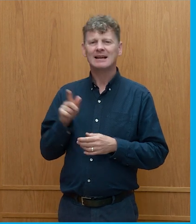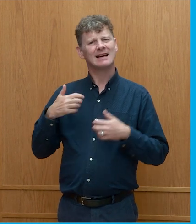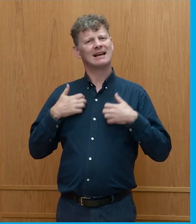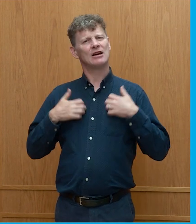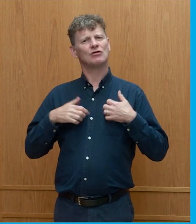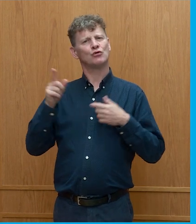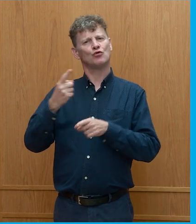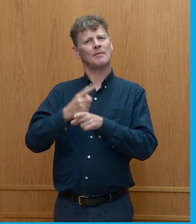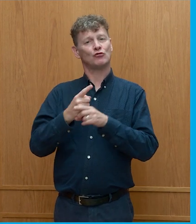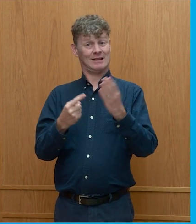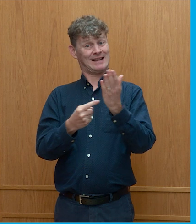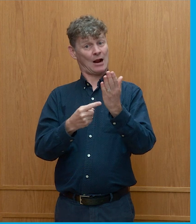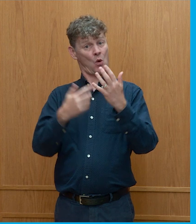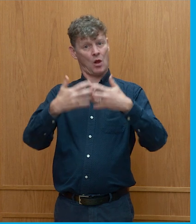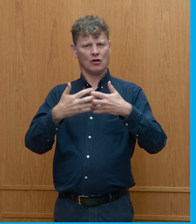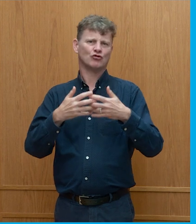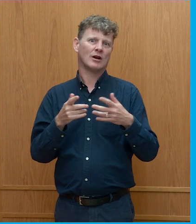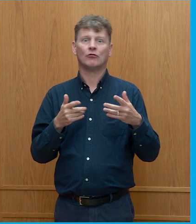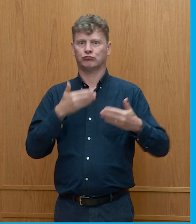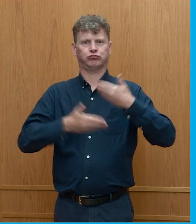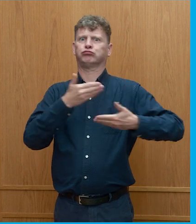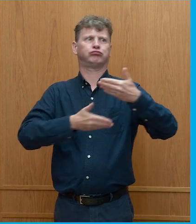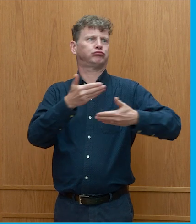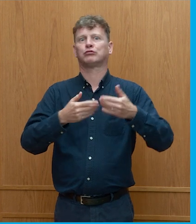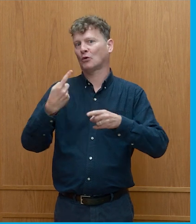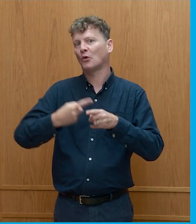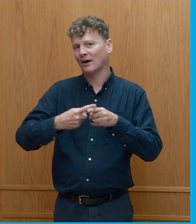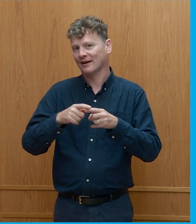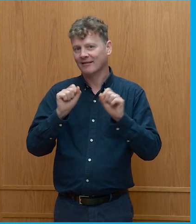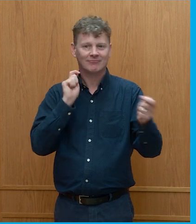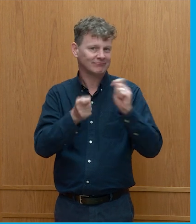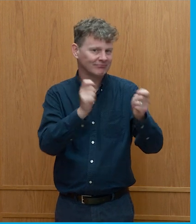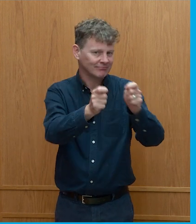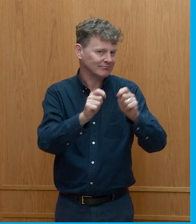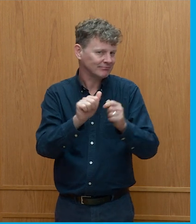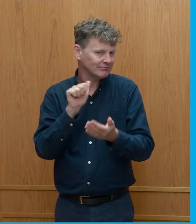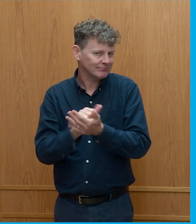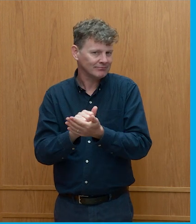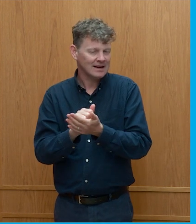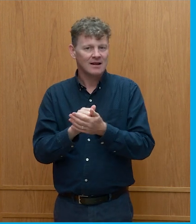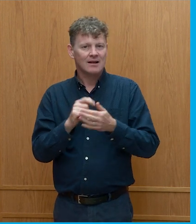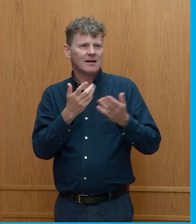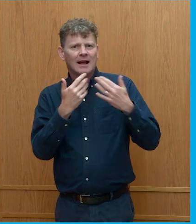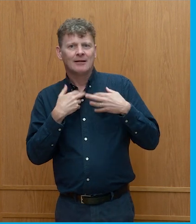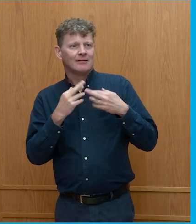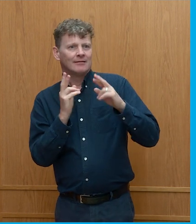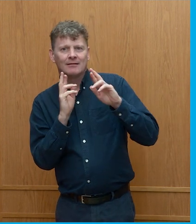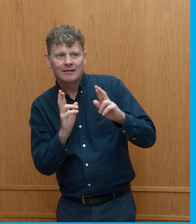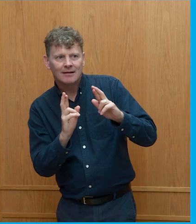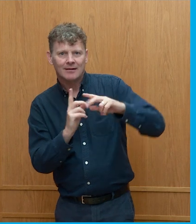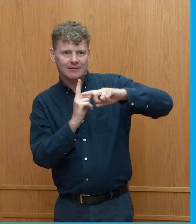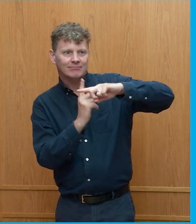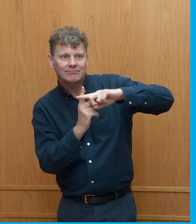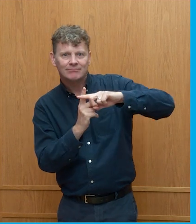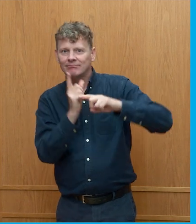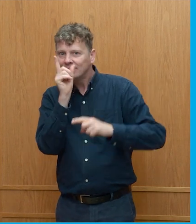technology, because, indeed, that has moved forward really quickly. And I think that's where we get the promise from, the opportunities, and